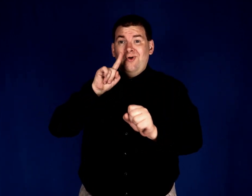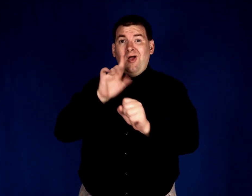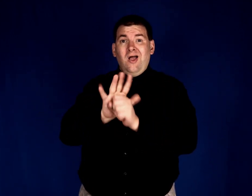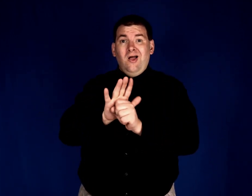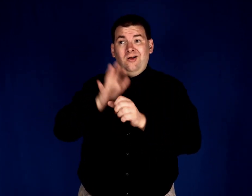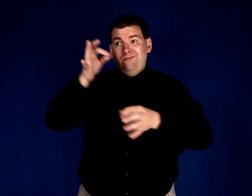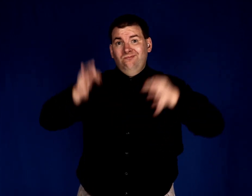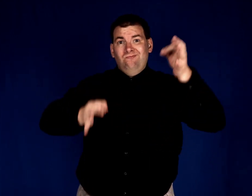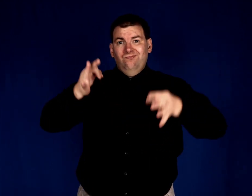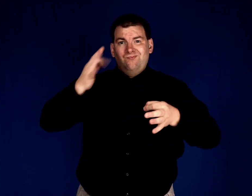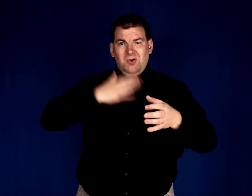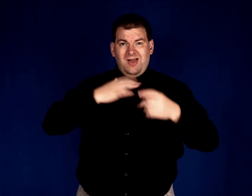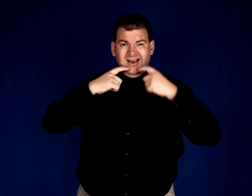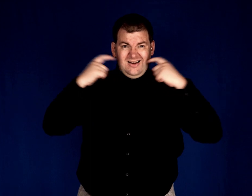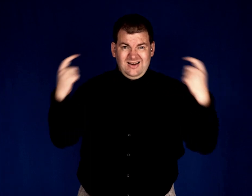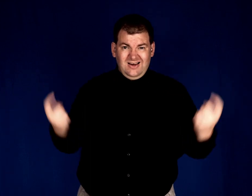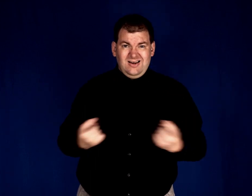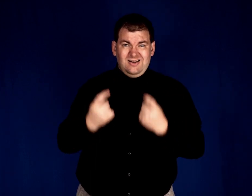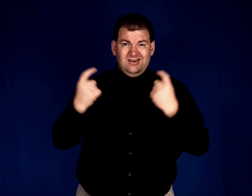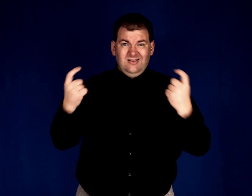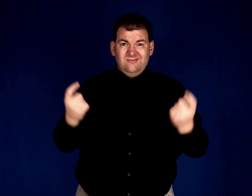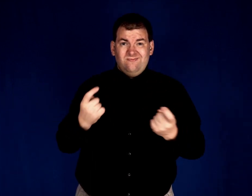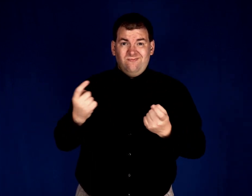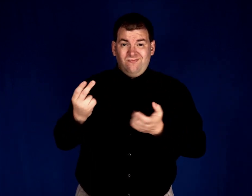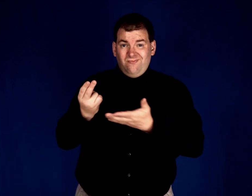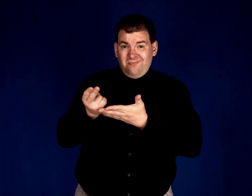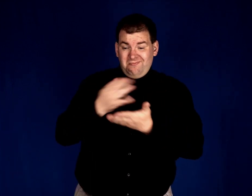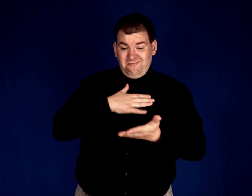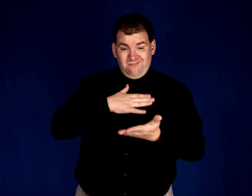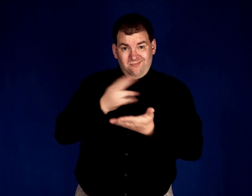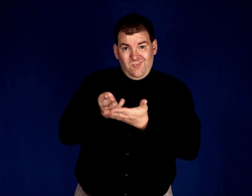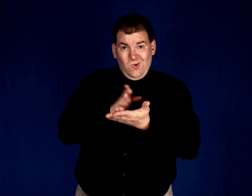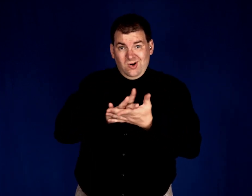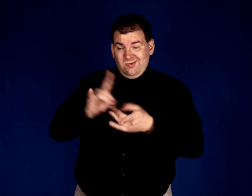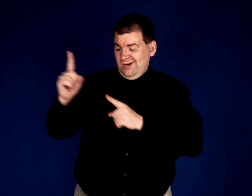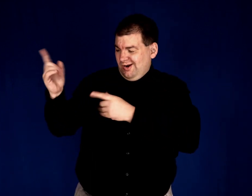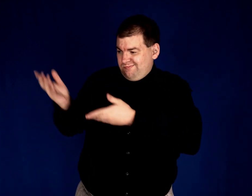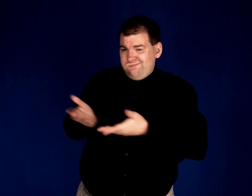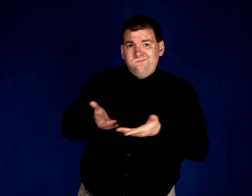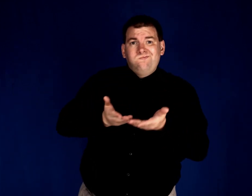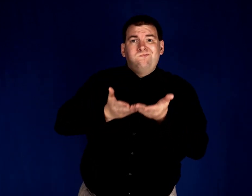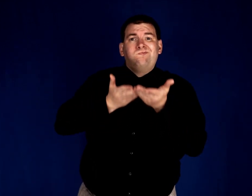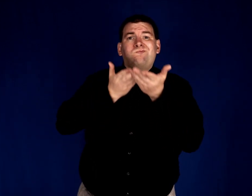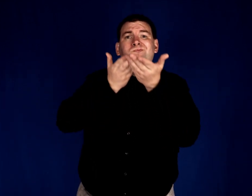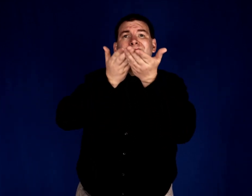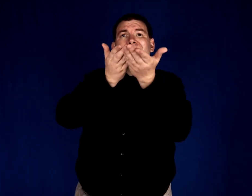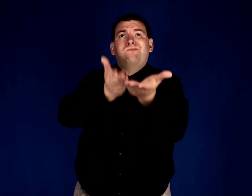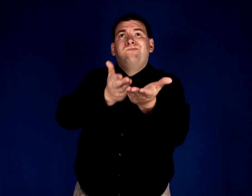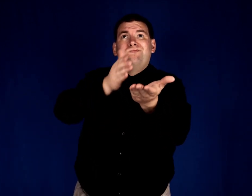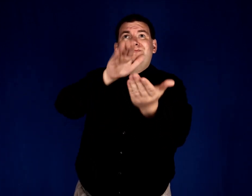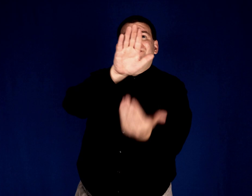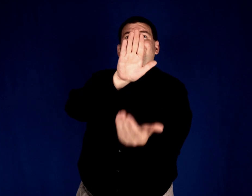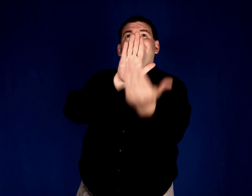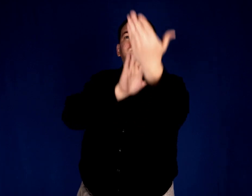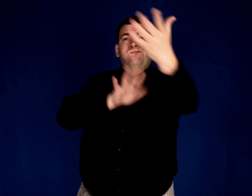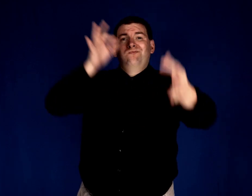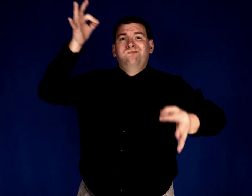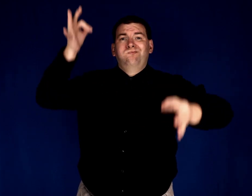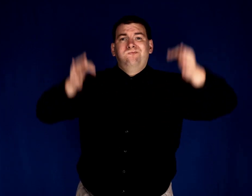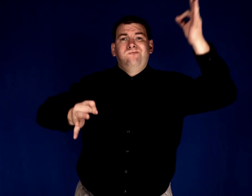for my sin. The Holy Spirit, He brought me forward and